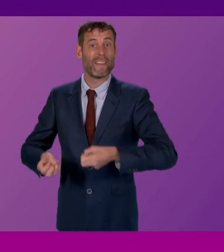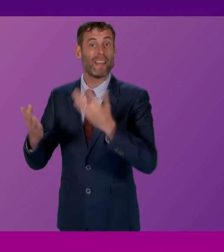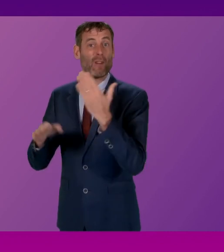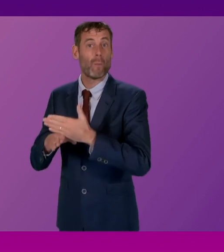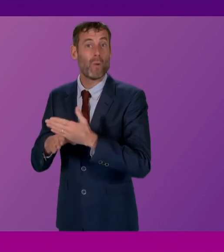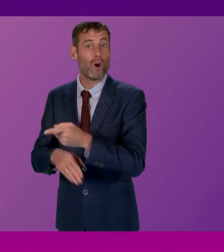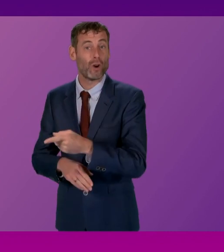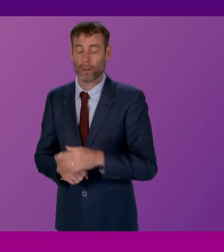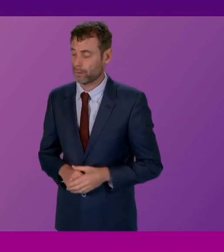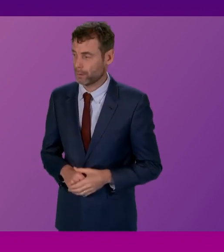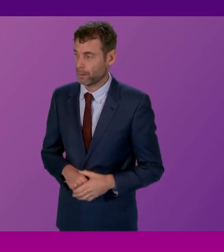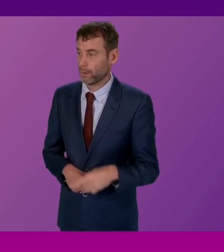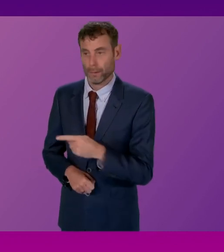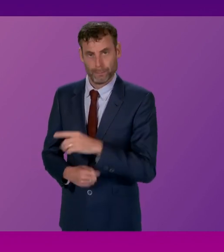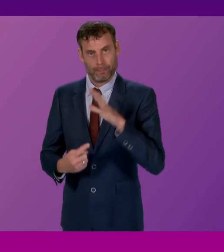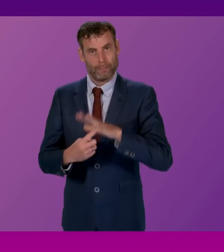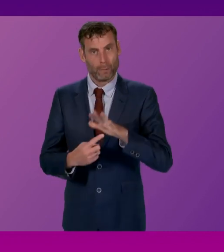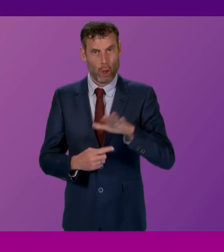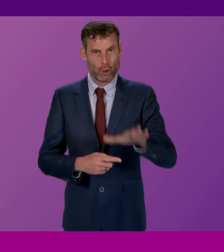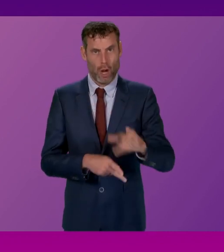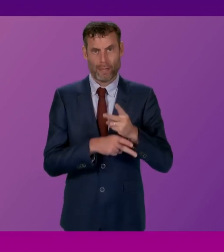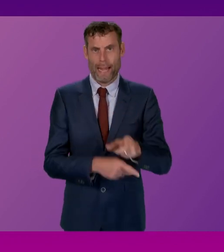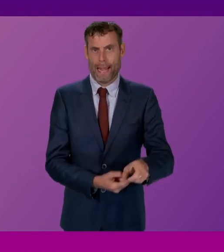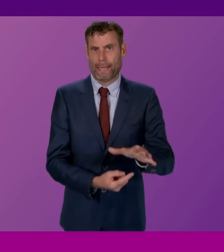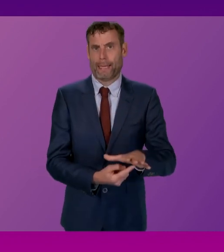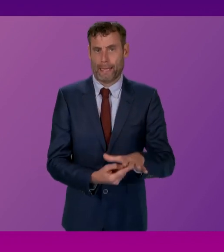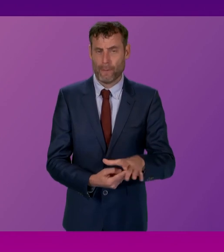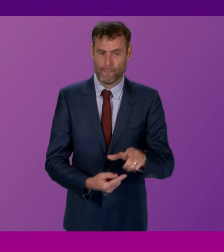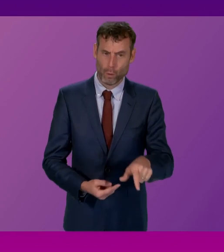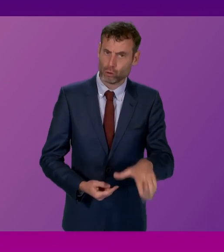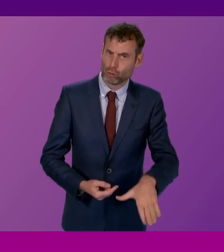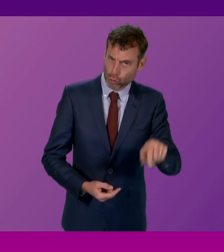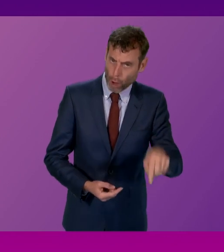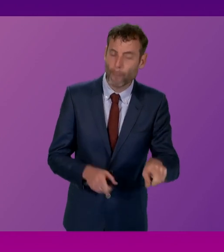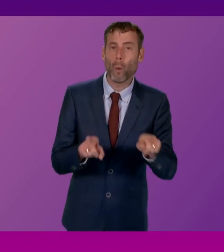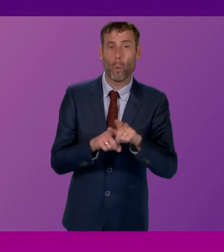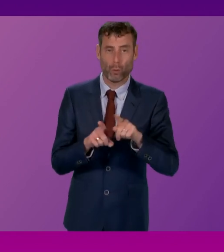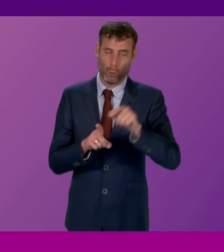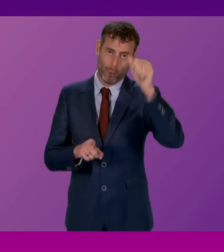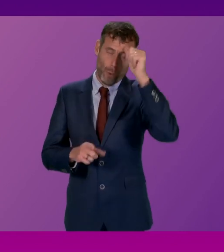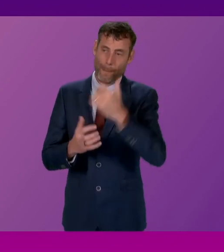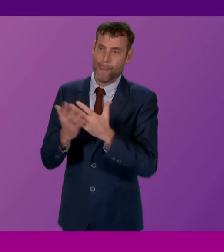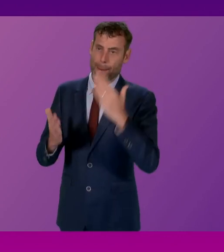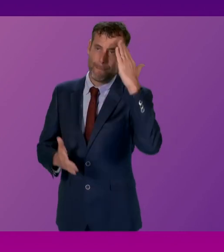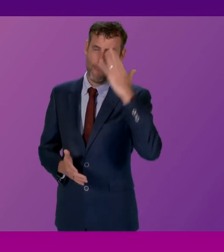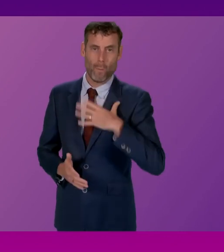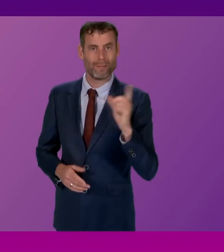development, but in helping parents, particularly mums, to return to work. Our current offer is, of course, the most generous in the UK, with